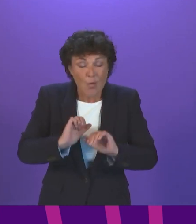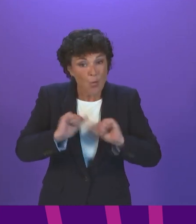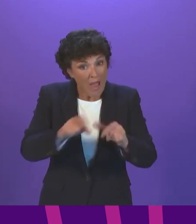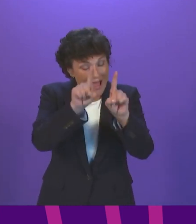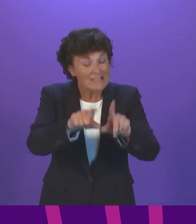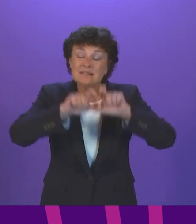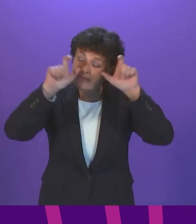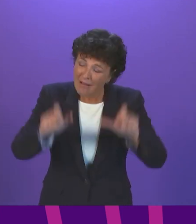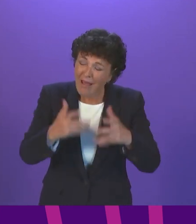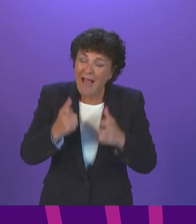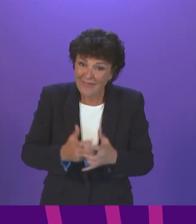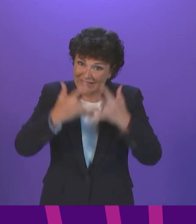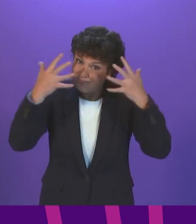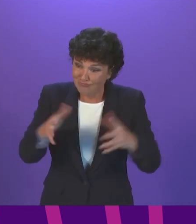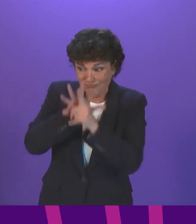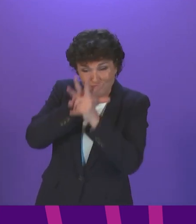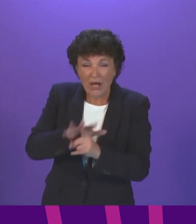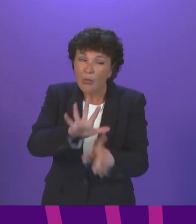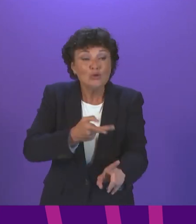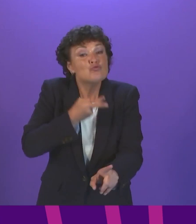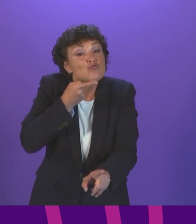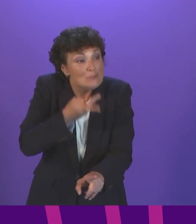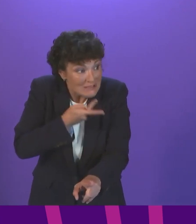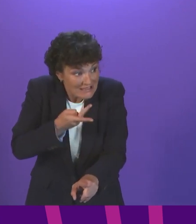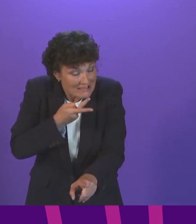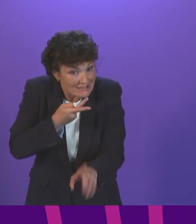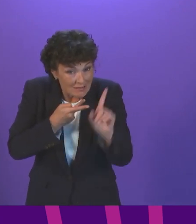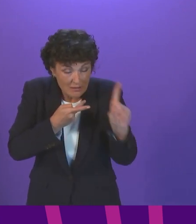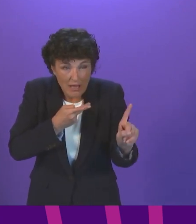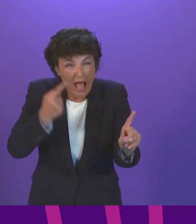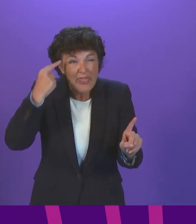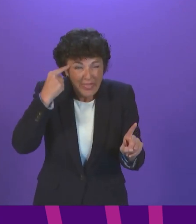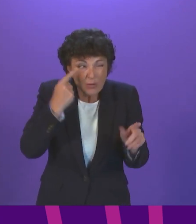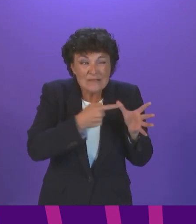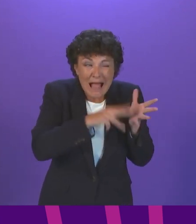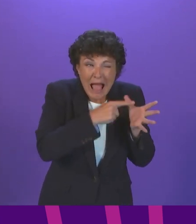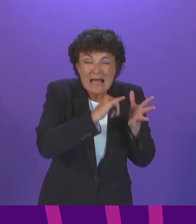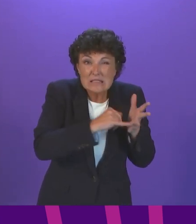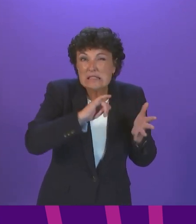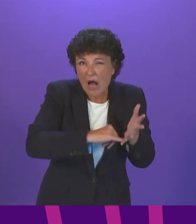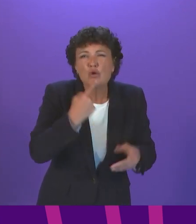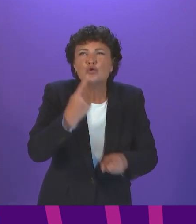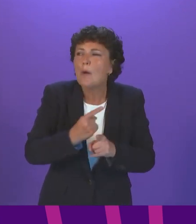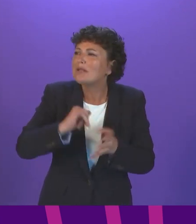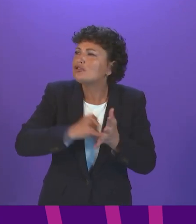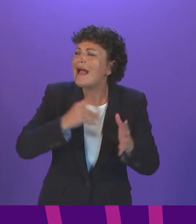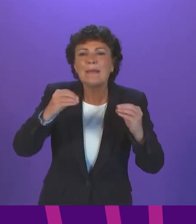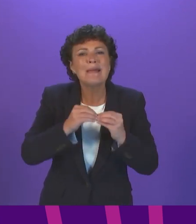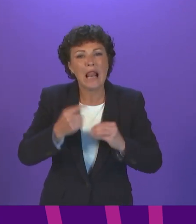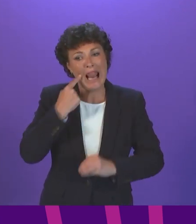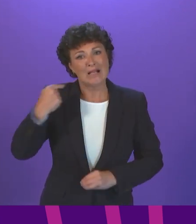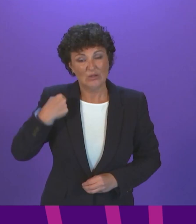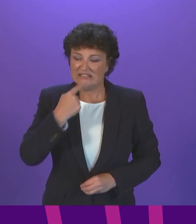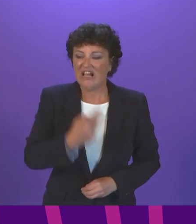pressure. Again, just to repeat the point I made to Douglas Ross, I think it was Anasarwar's colleague, Jackie Bailey, that cited last week